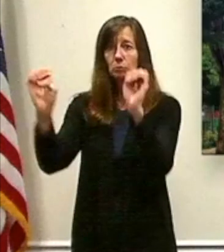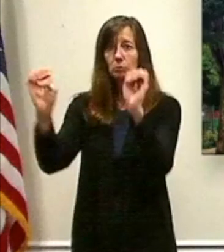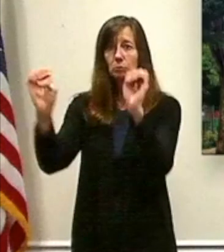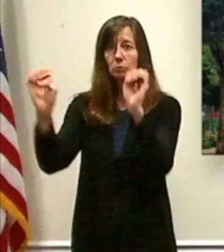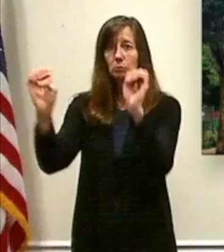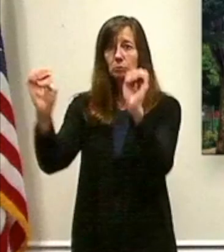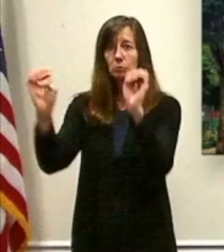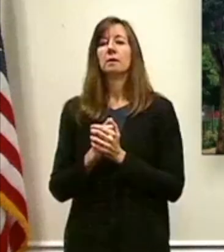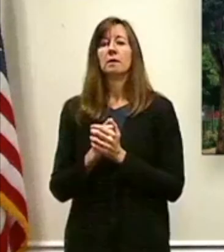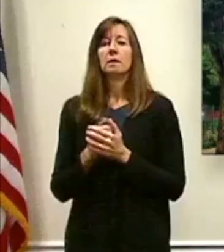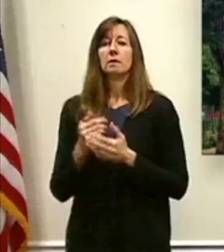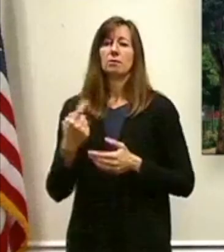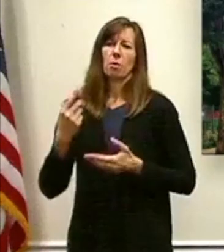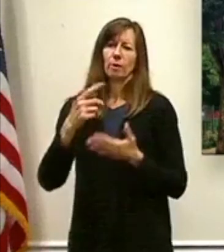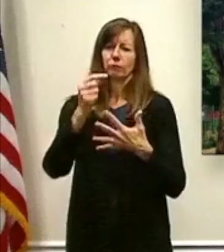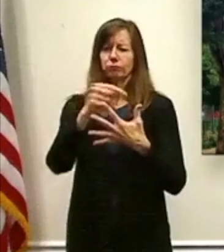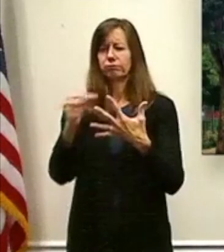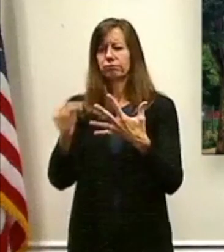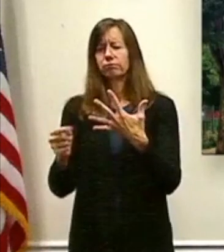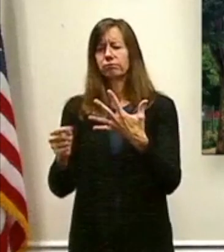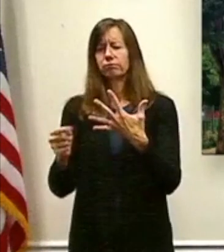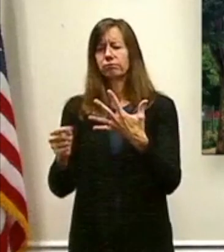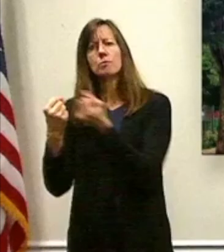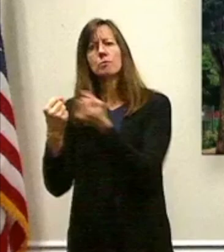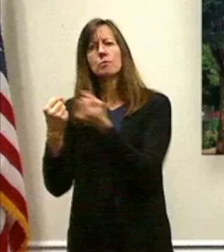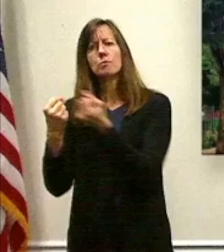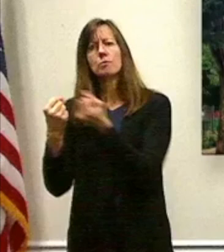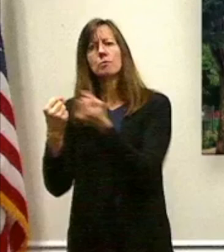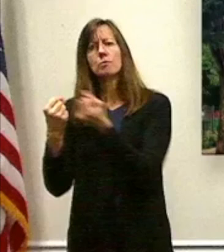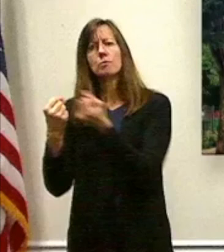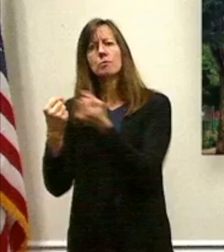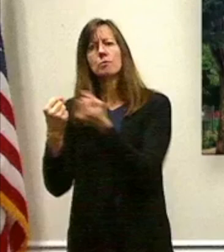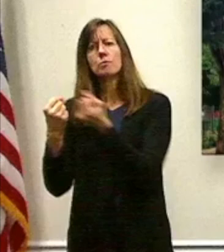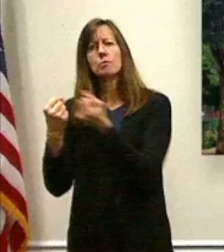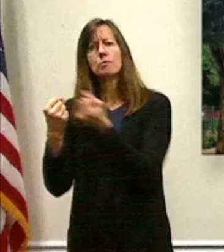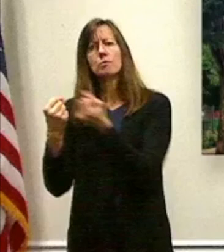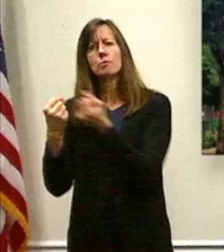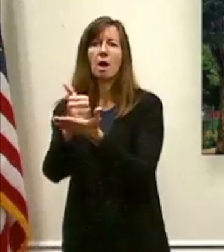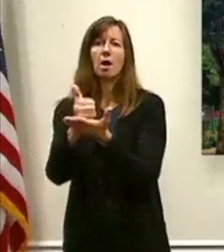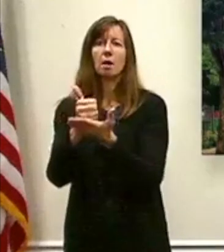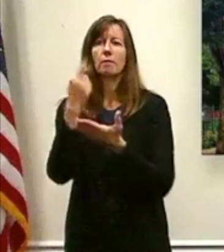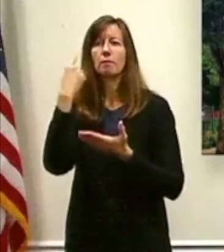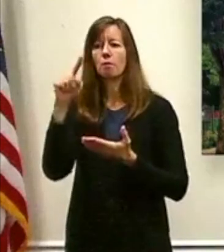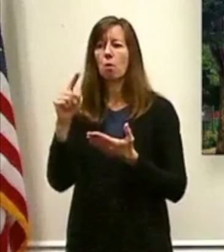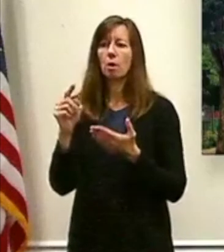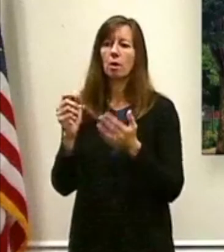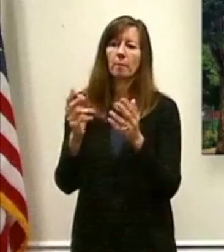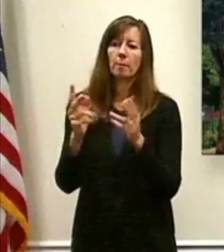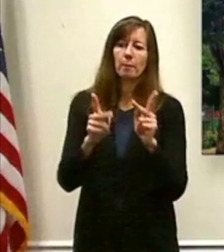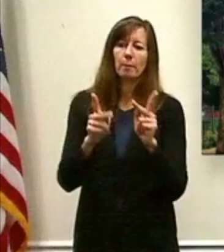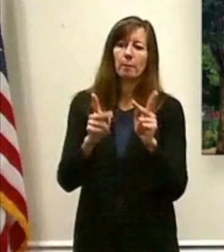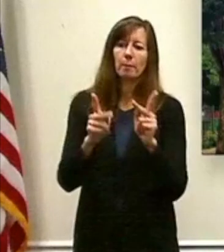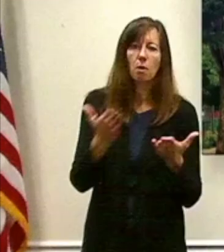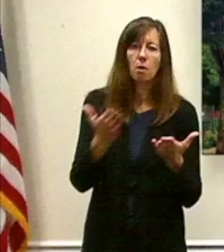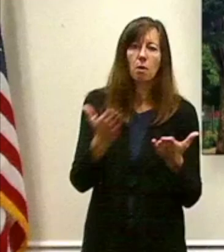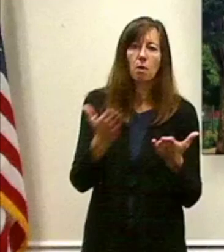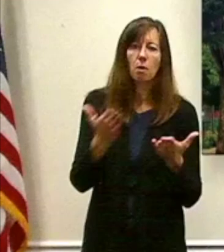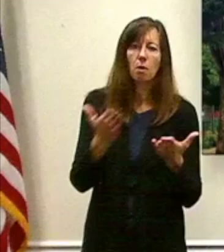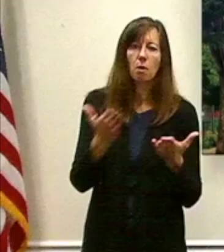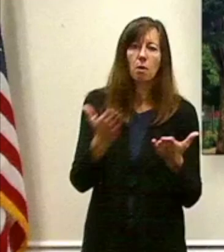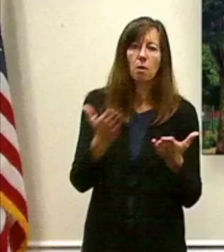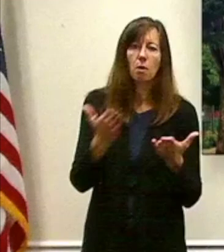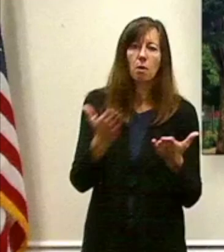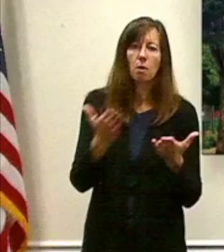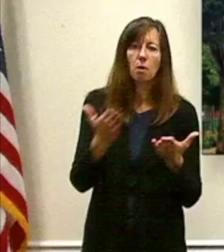mentioned, the other supports that we've created to assist in homelessness and so on. So we are laser